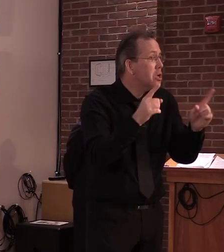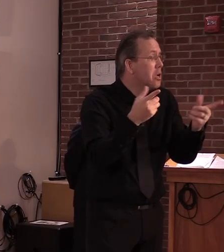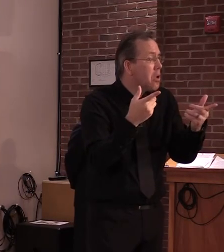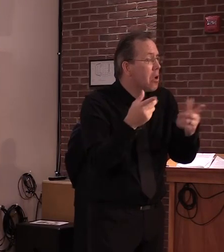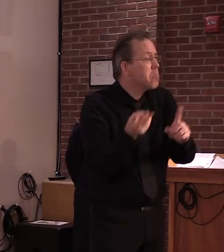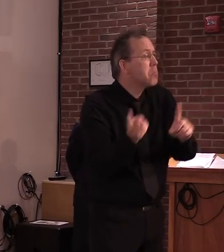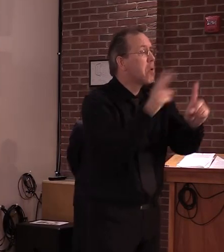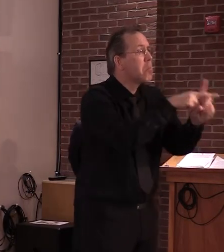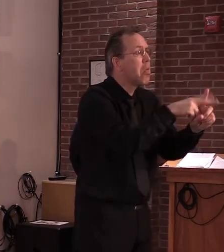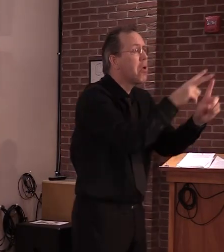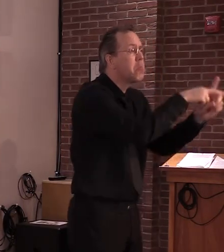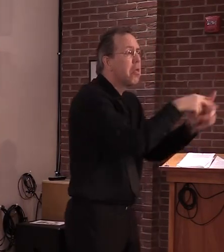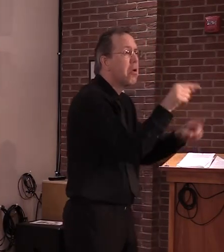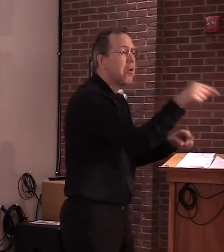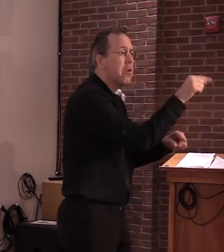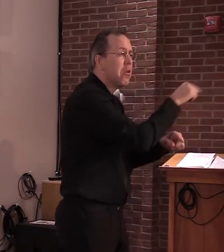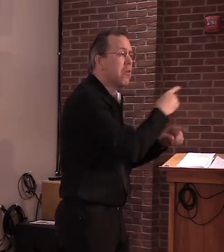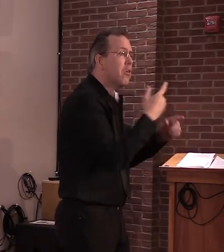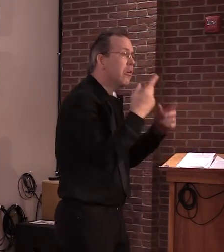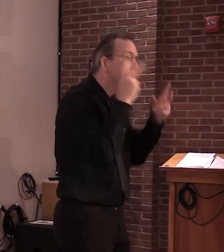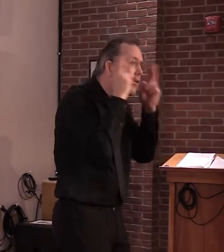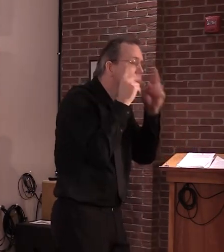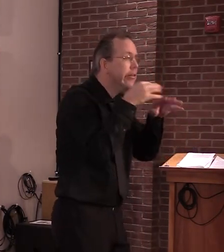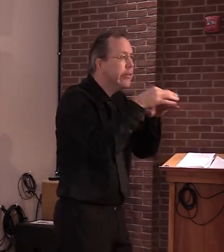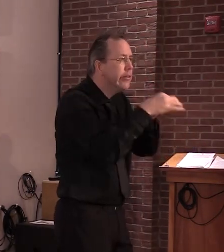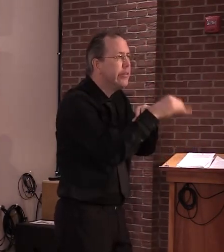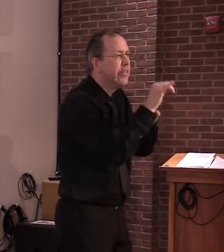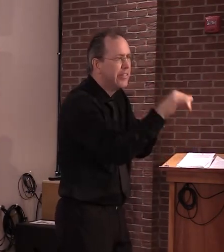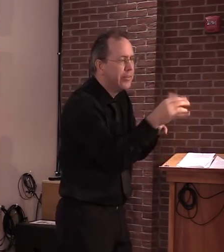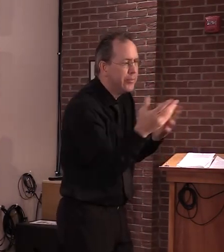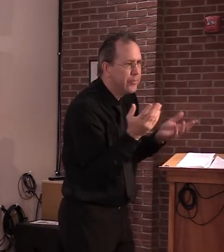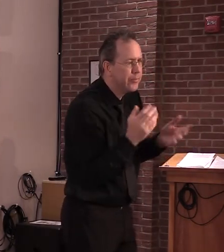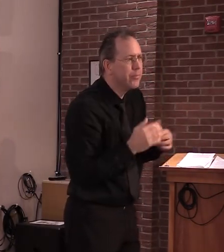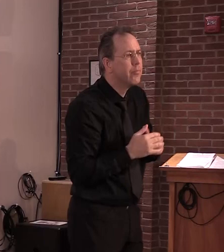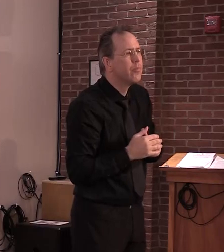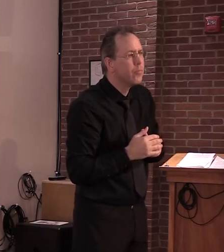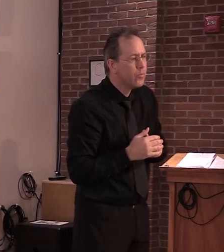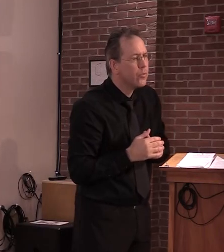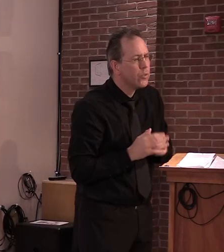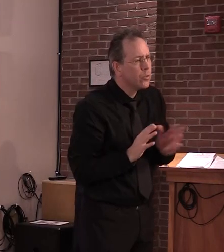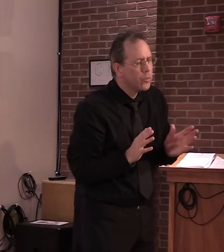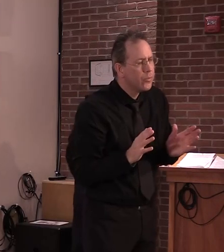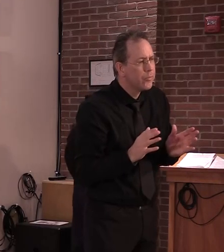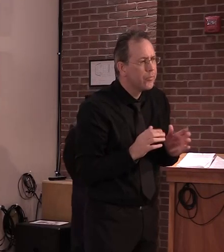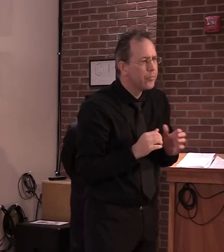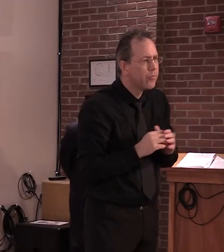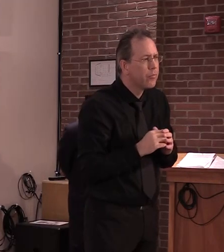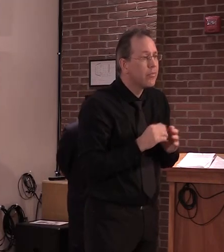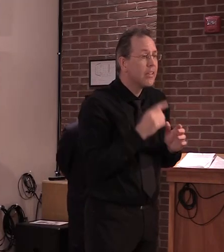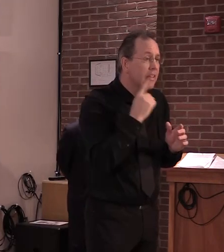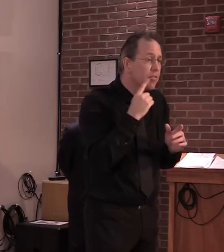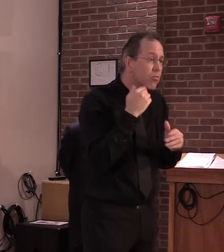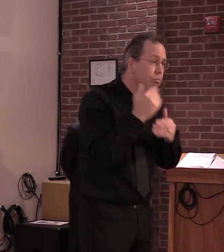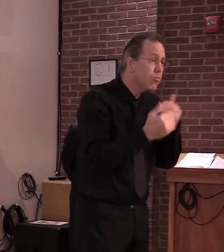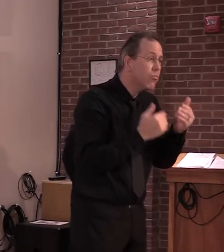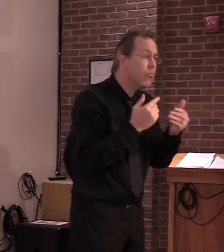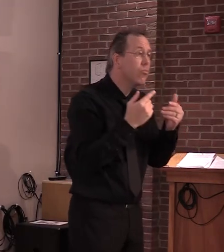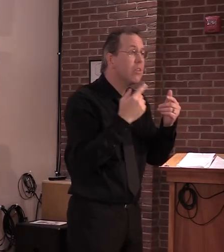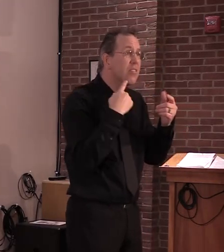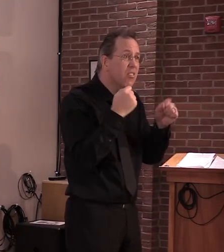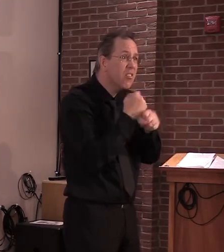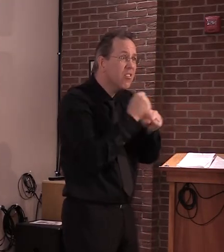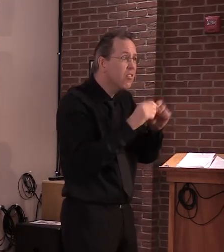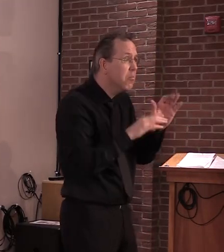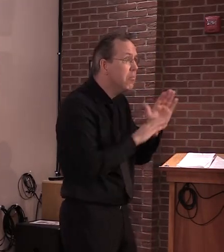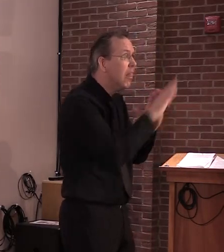will, there's no early warning alarm that goes off based on the fact that, uh, we've created more opportunities for people